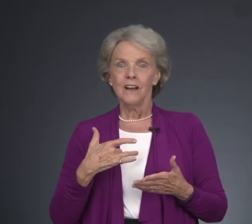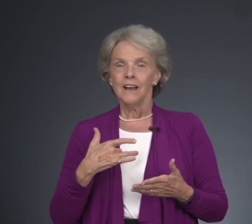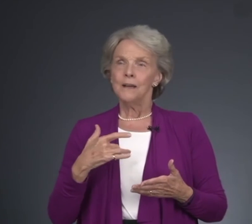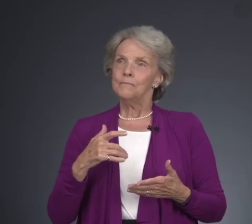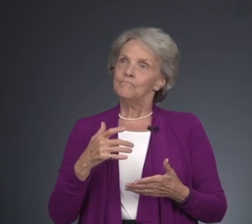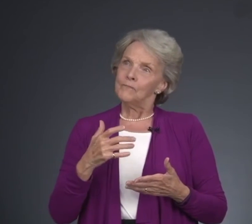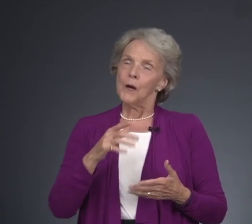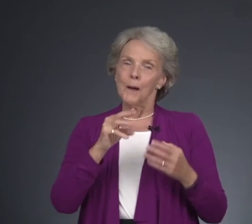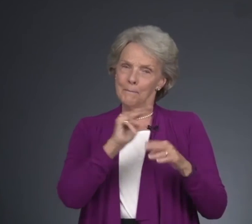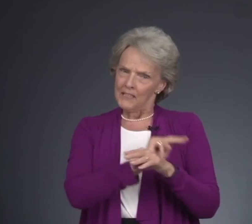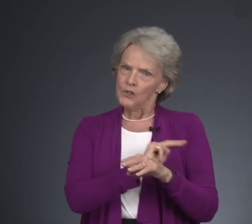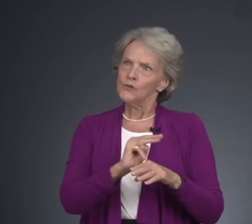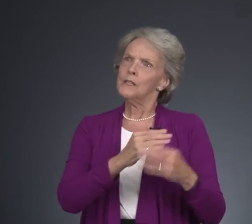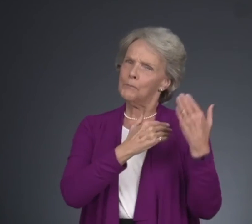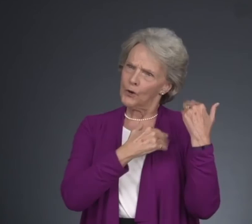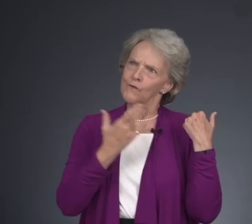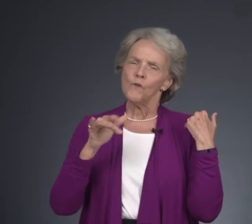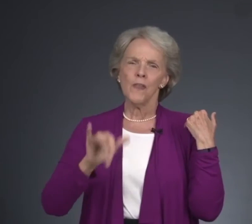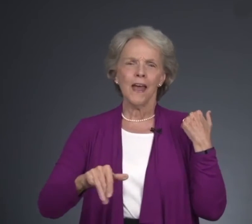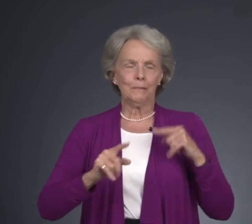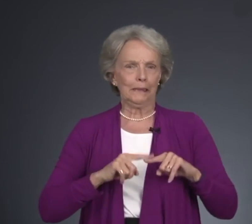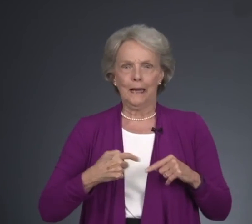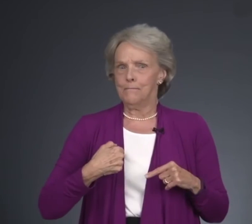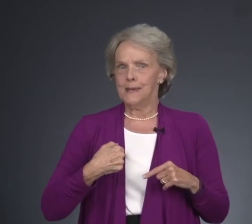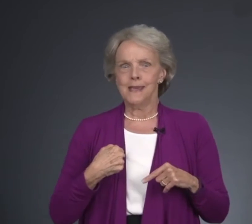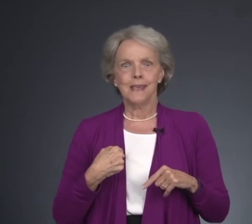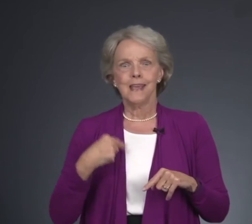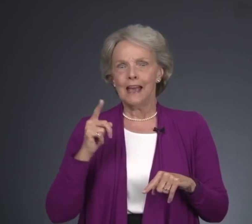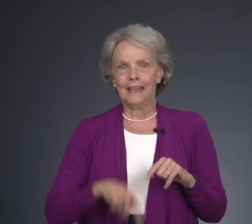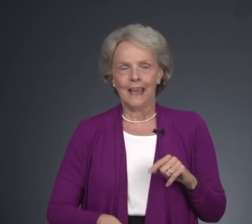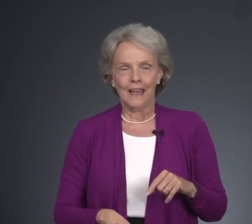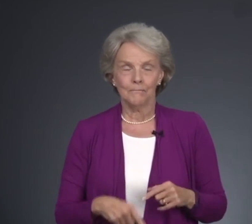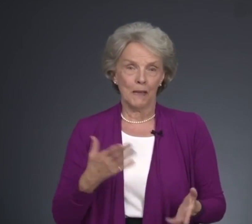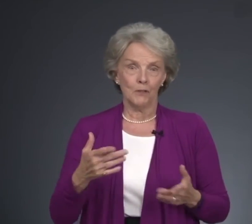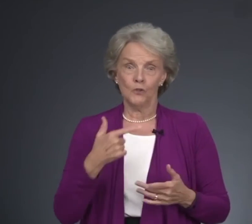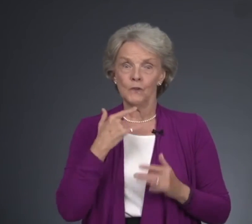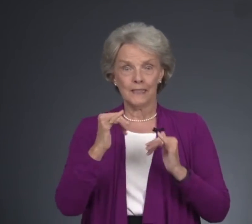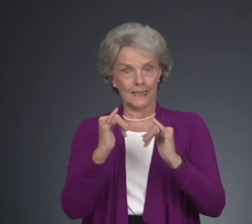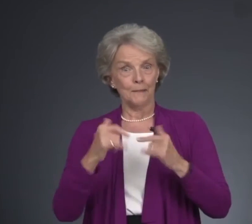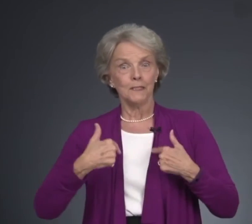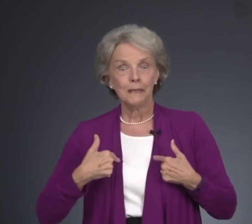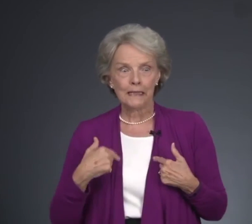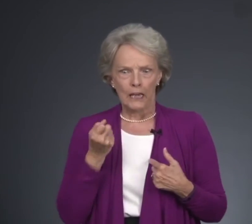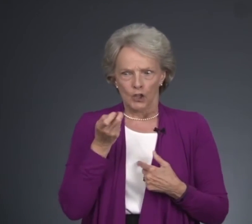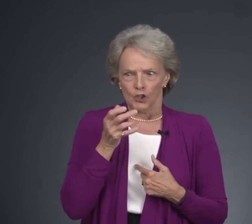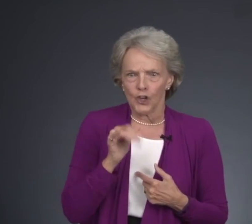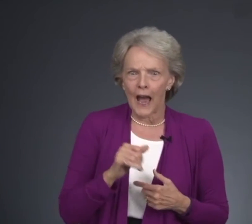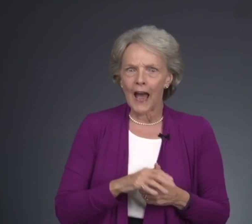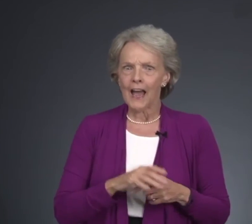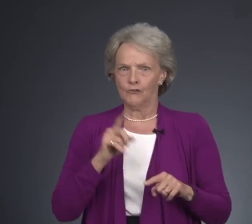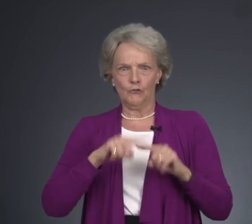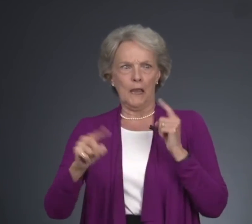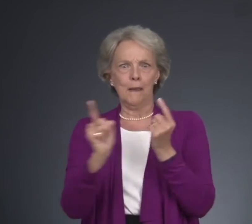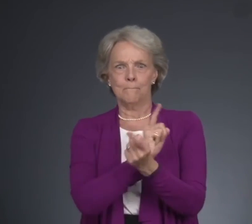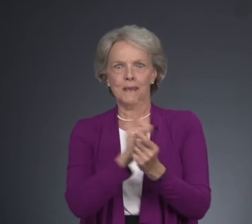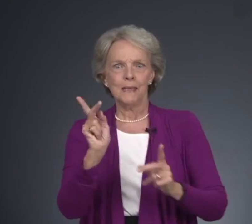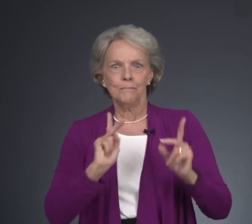ministry a burden for that. But me, I can't. Maybe you're the same as me. Shy and you can't meet